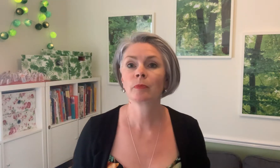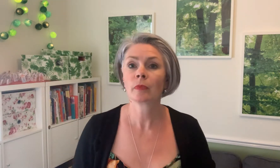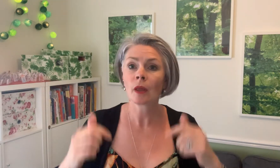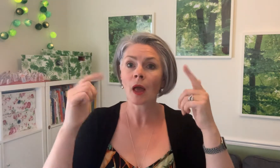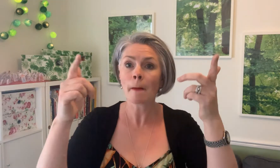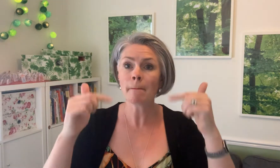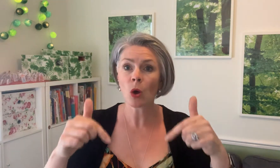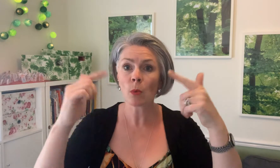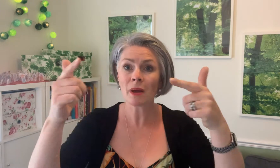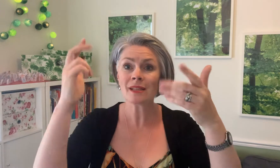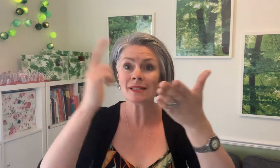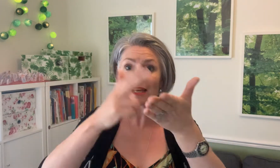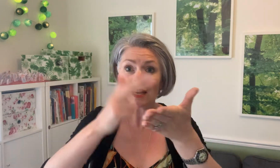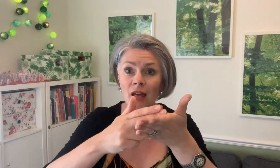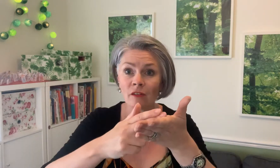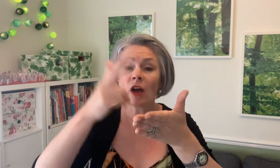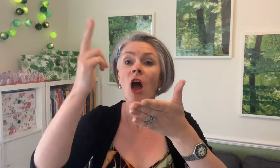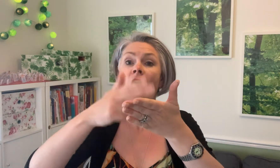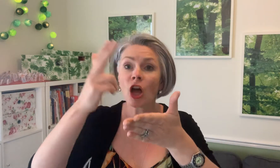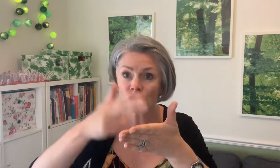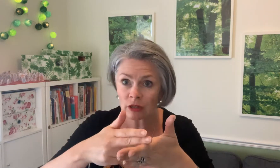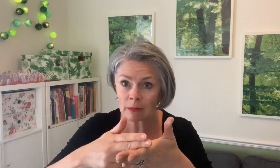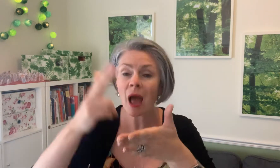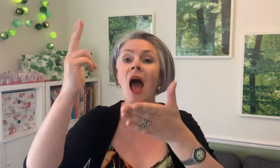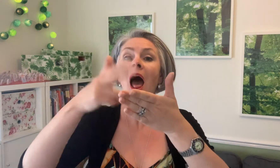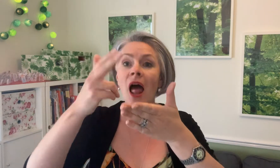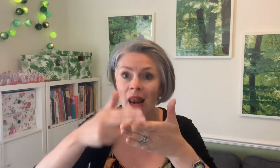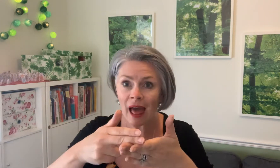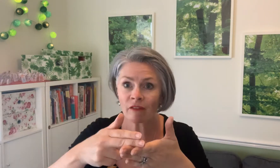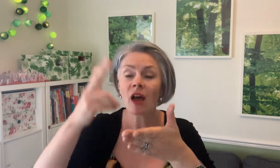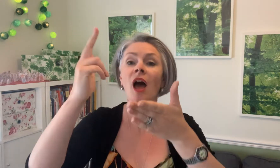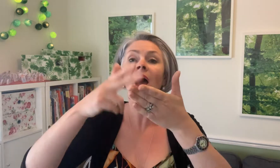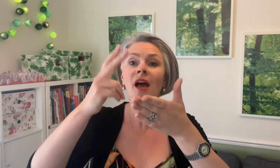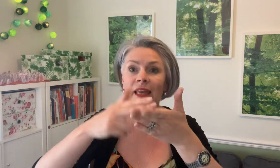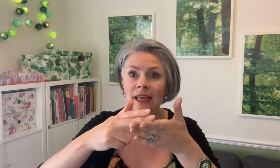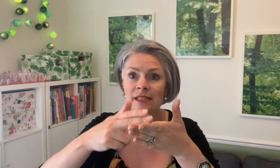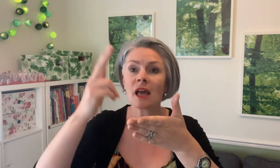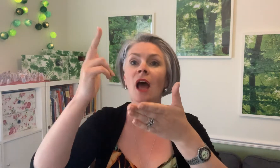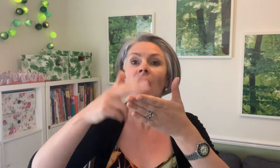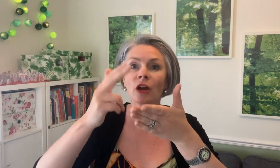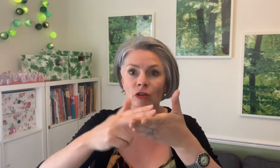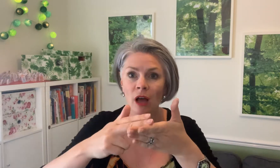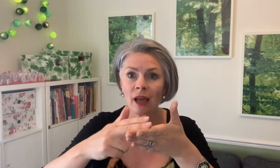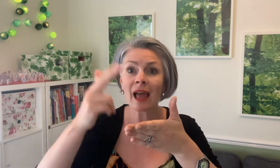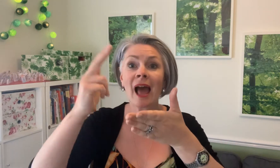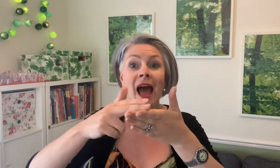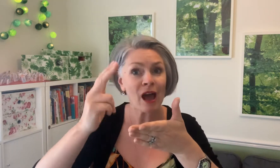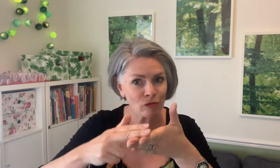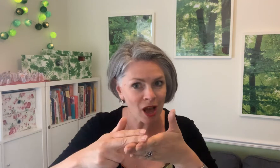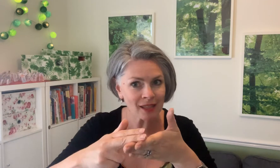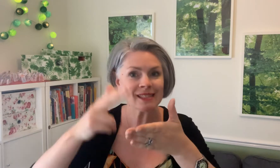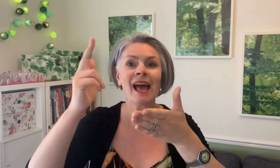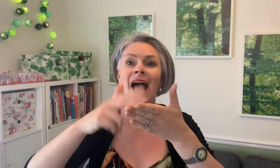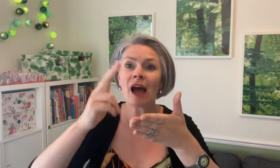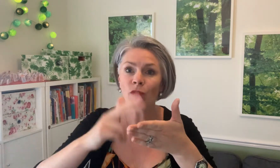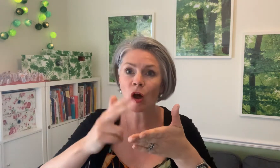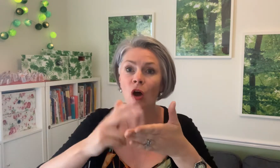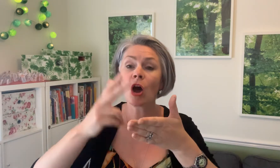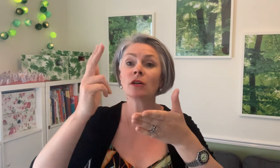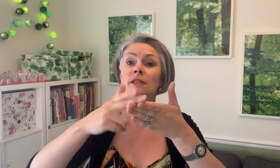A moment, a love, a dream, a laugh, a kiss, a cry, our rights, our wrongs